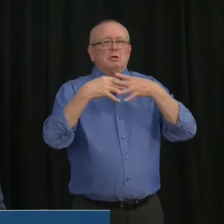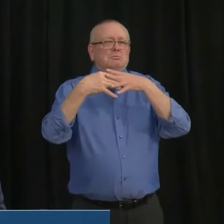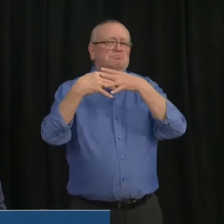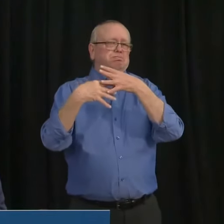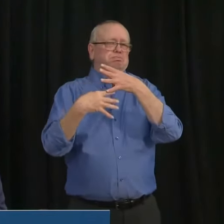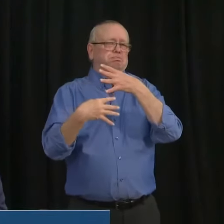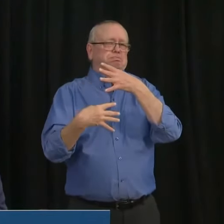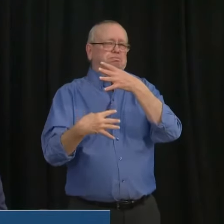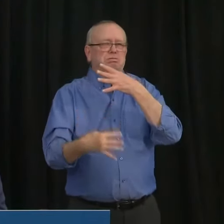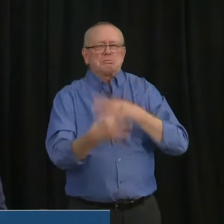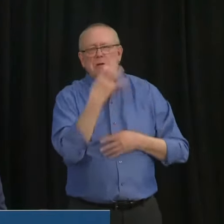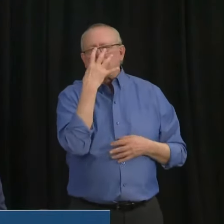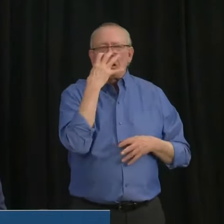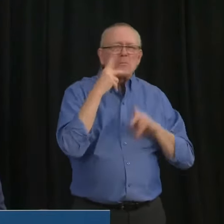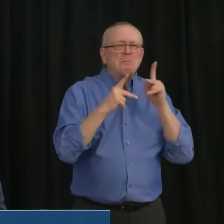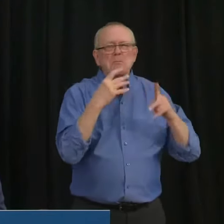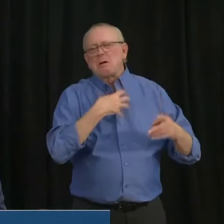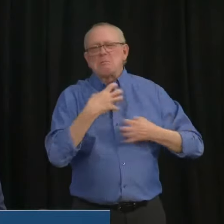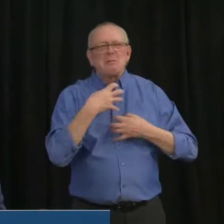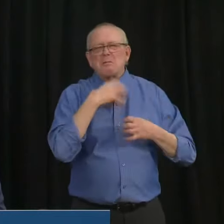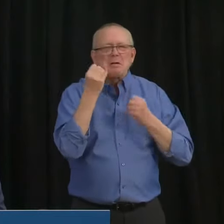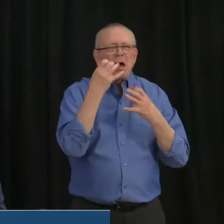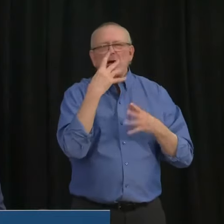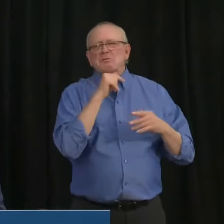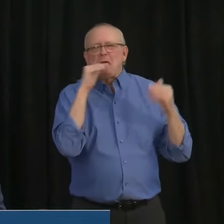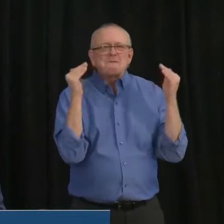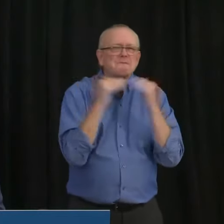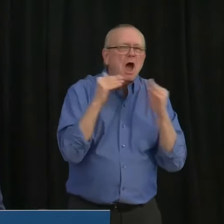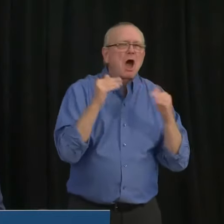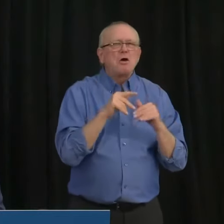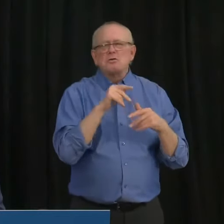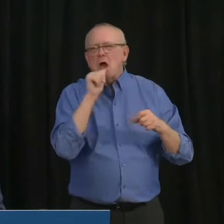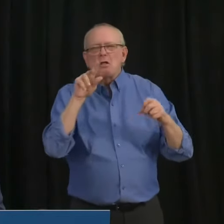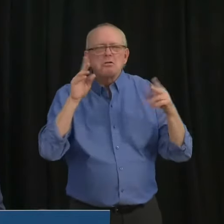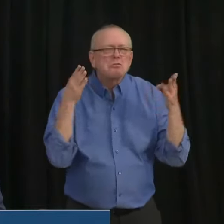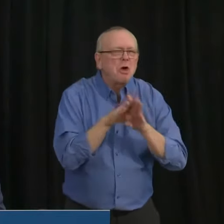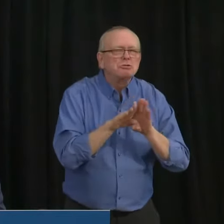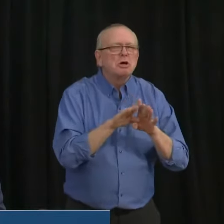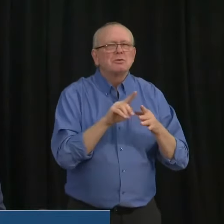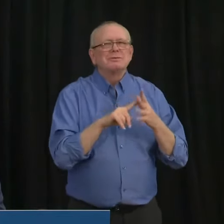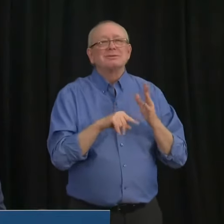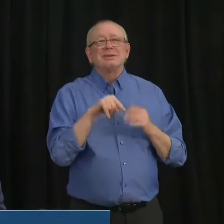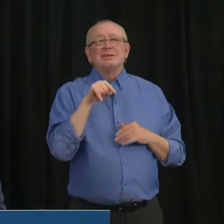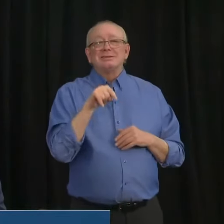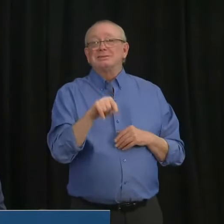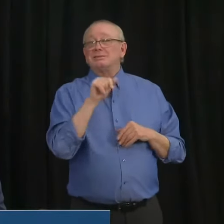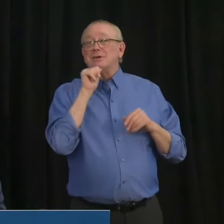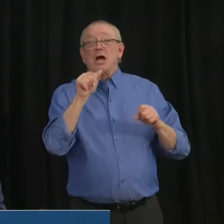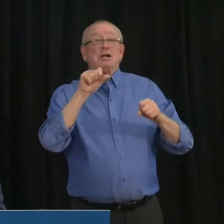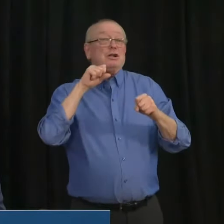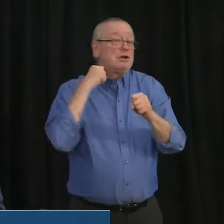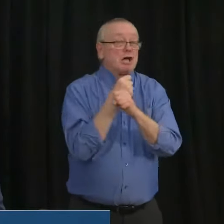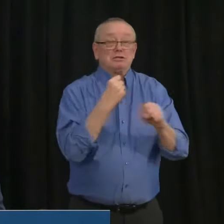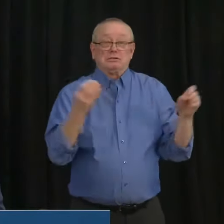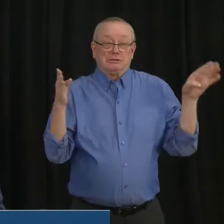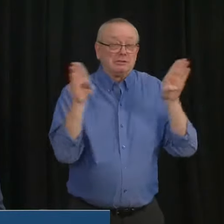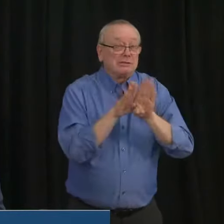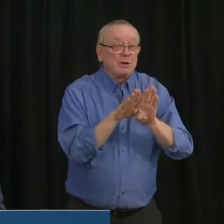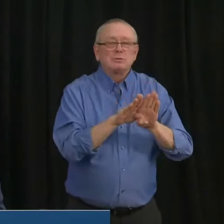um, saying that this is a, a lockdown. First of all, it's not. To those folks, I say this,